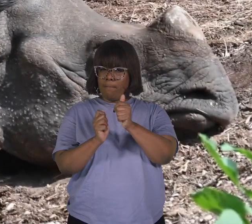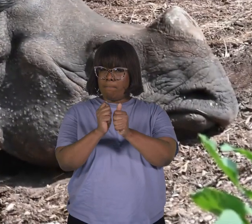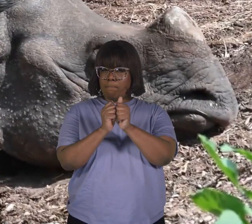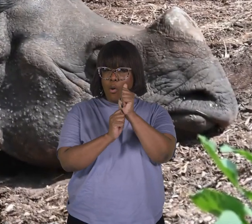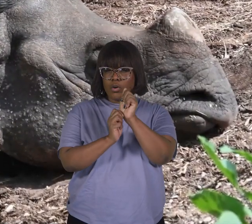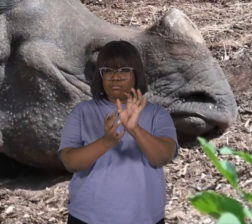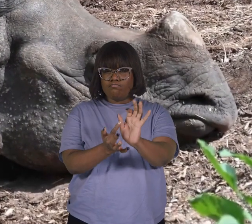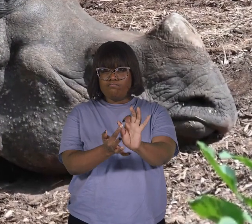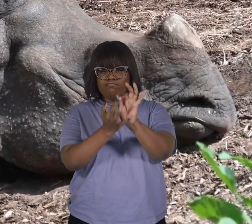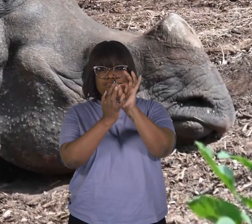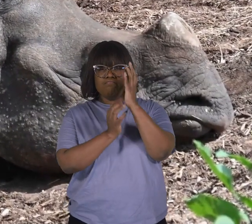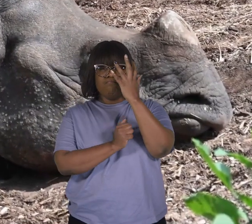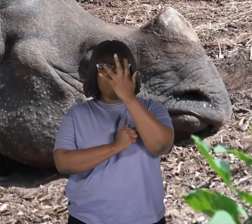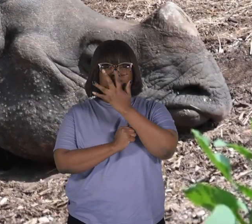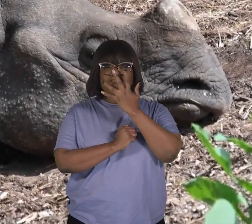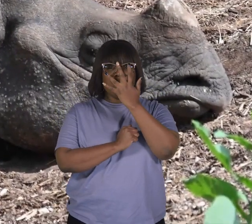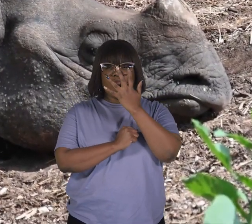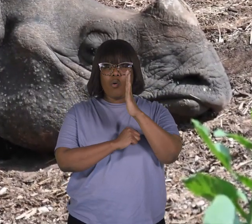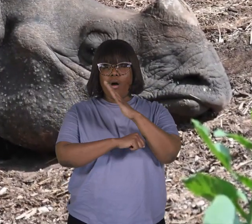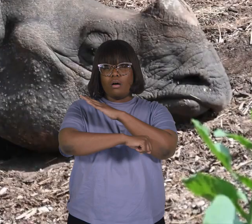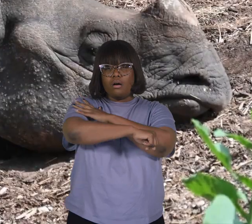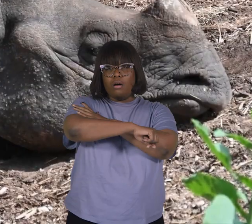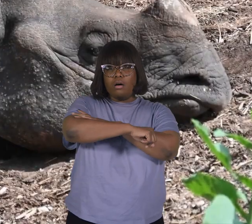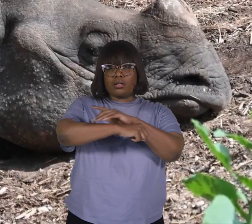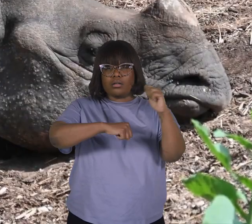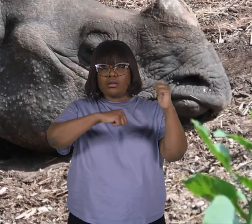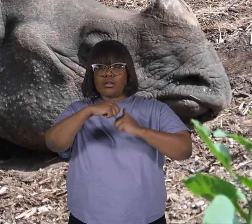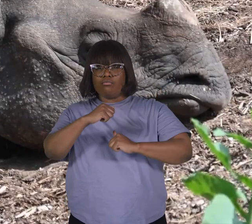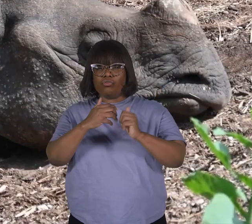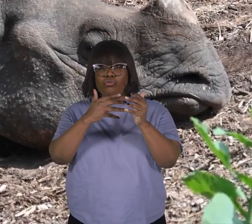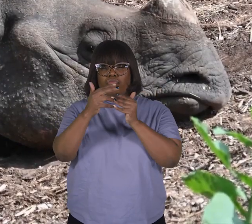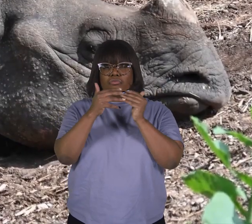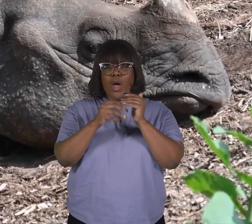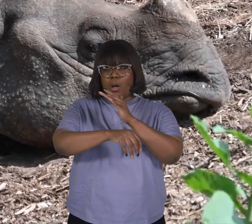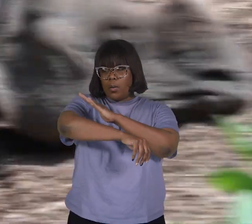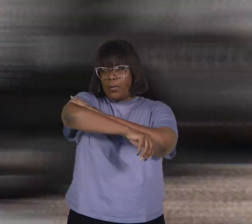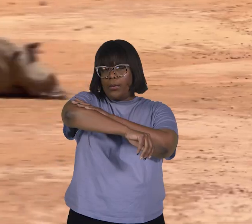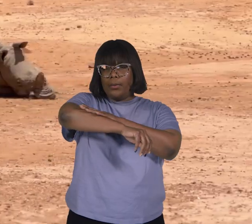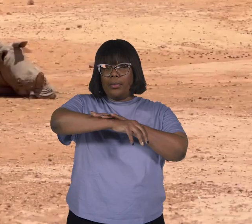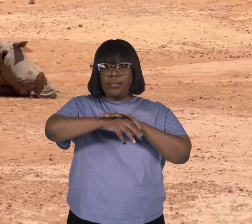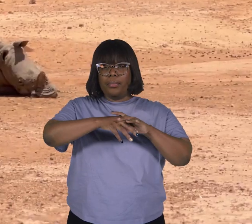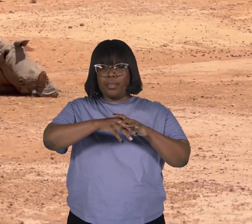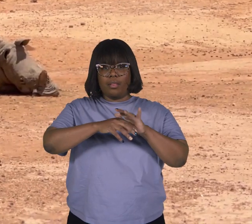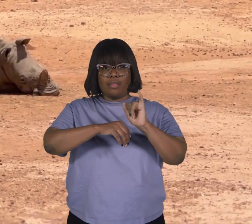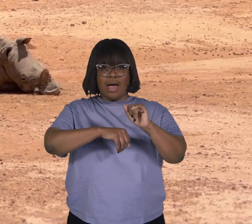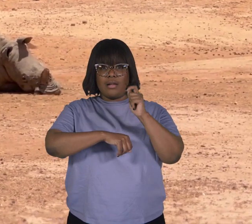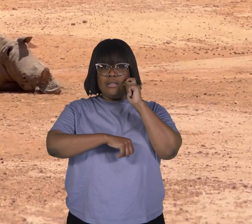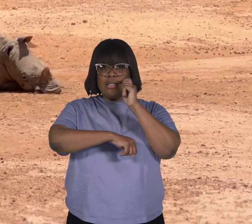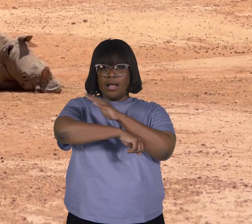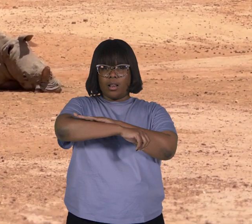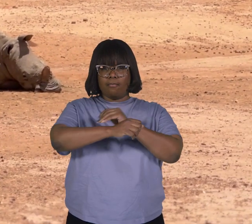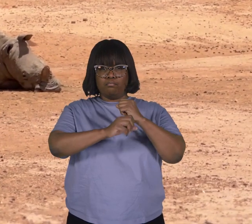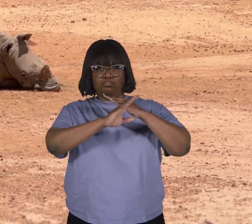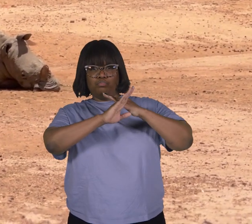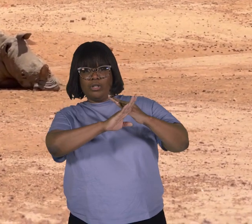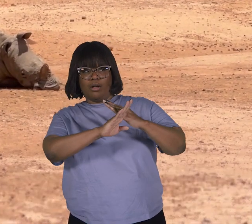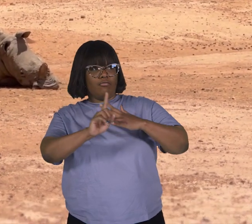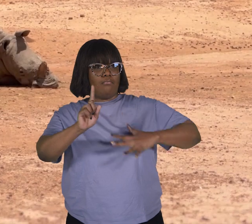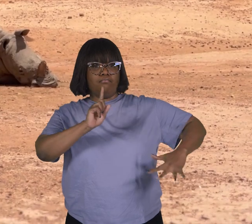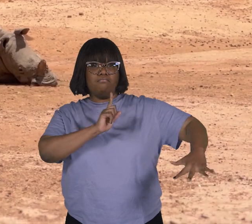their most distinctive features is their tough, grayish, and wrinkled skin. This skin helps protect them from the elements of